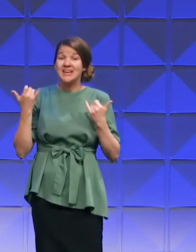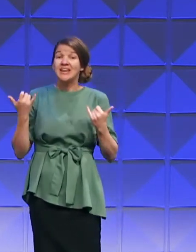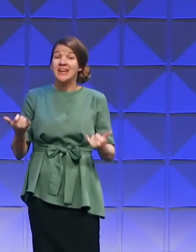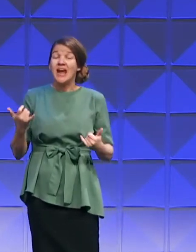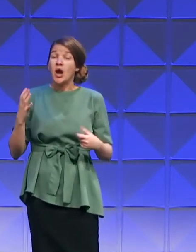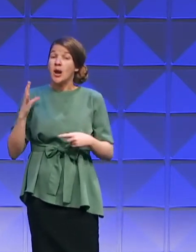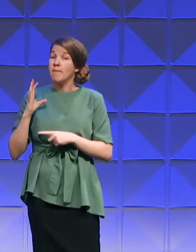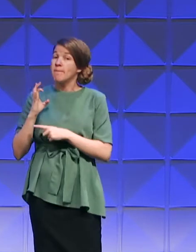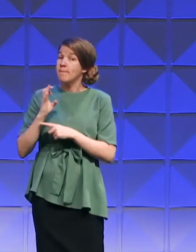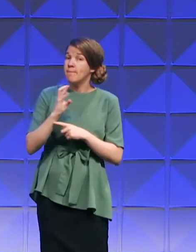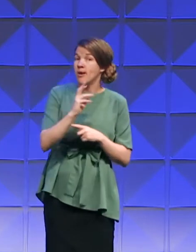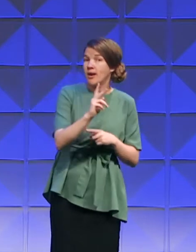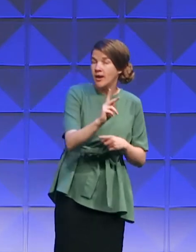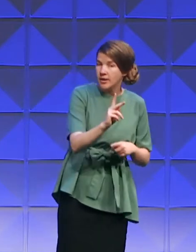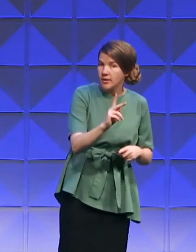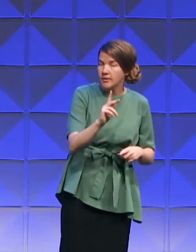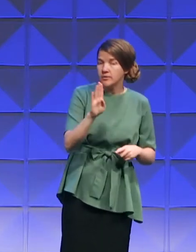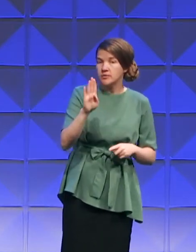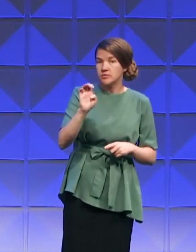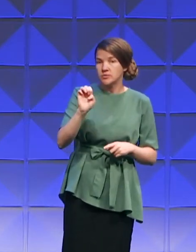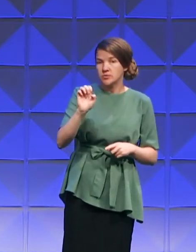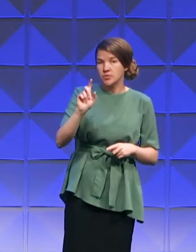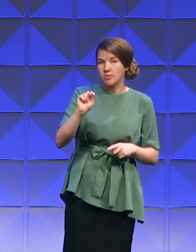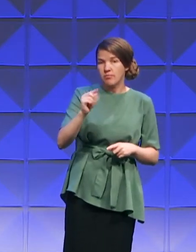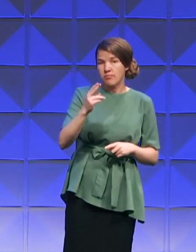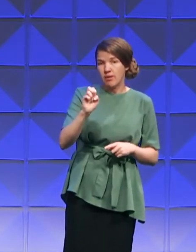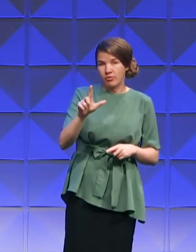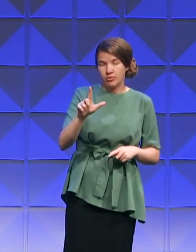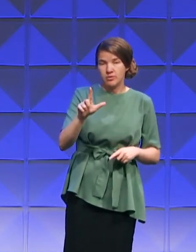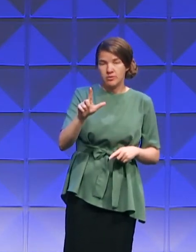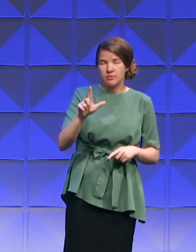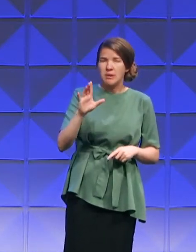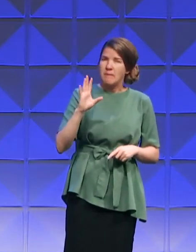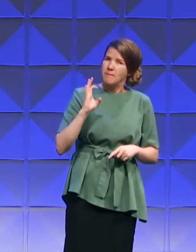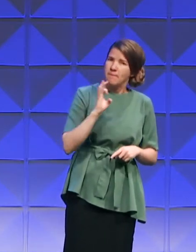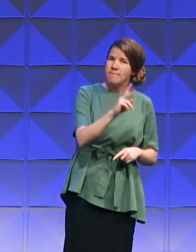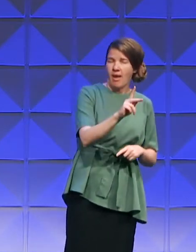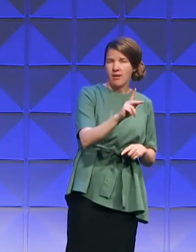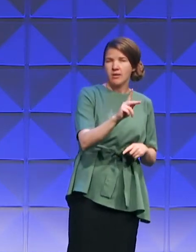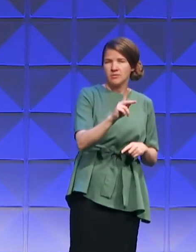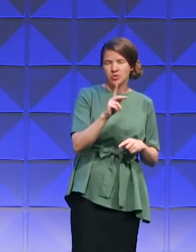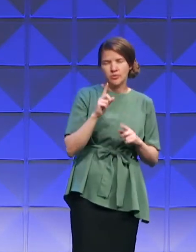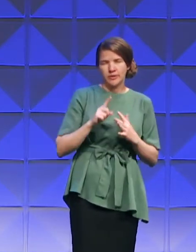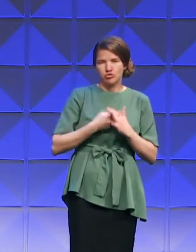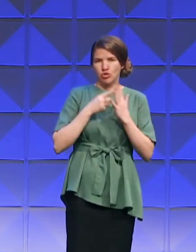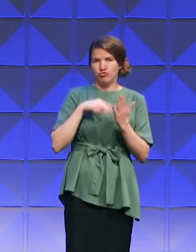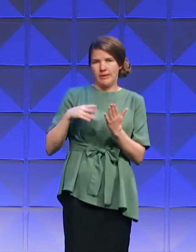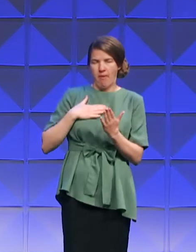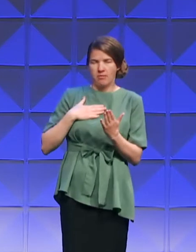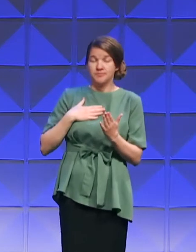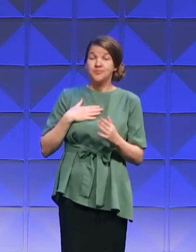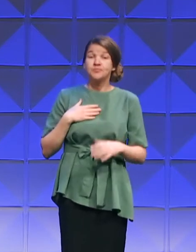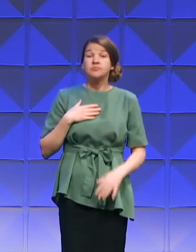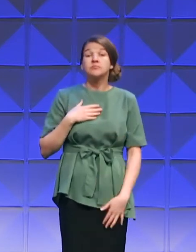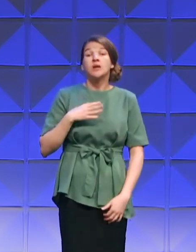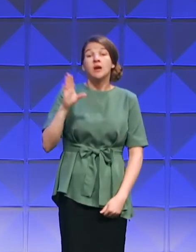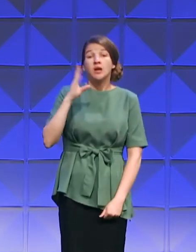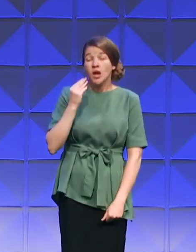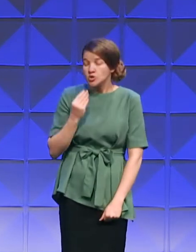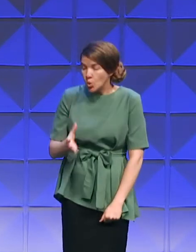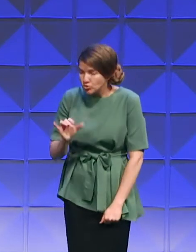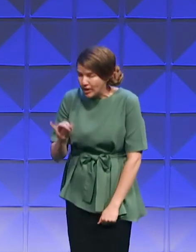to Bethel, back to this place. And so we pick up the reading here. And God said unto Jacob,